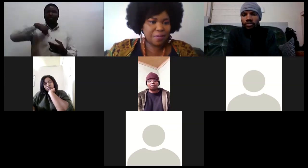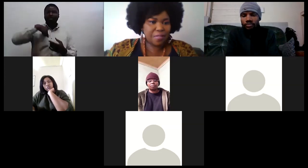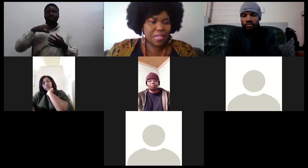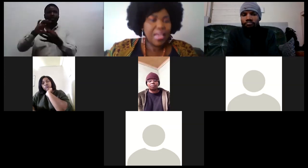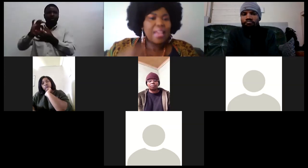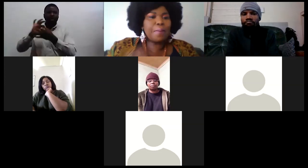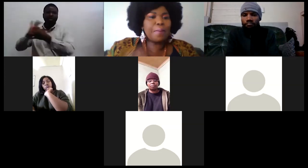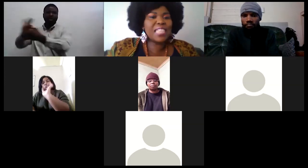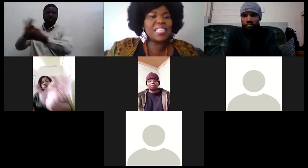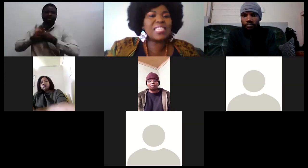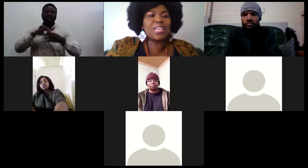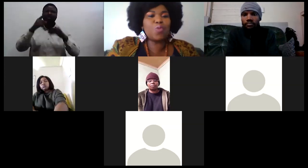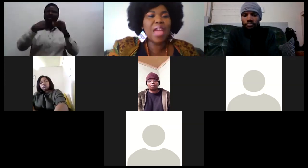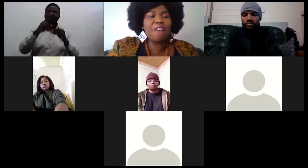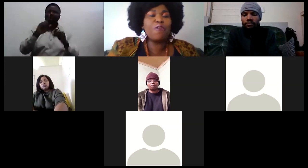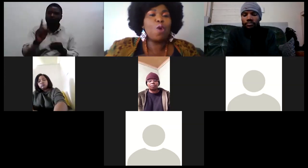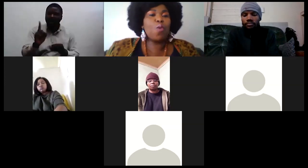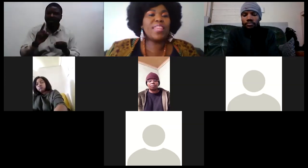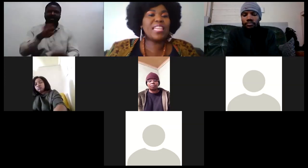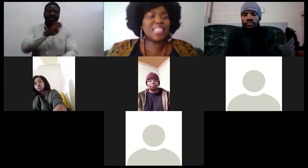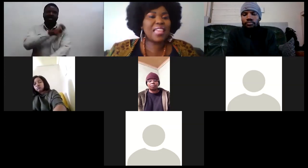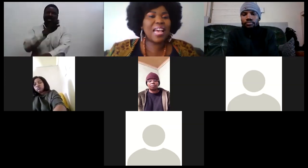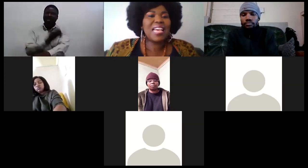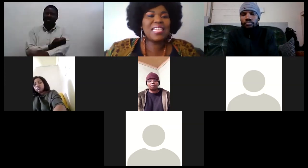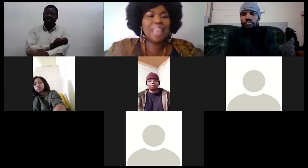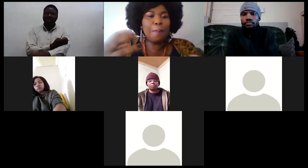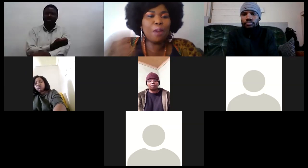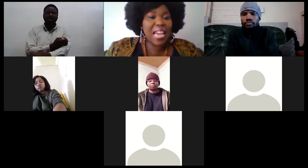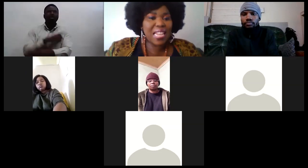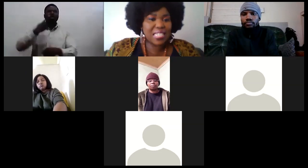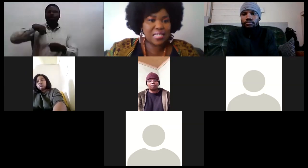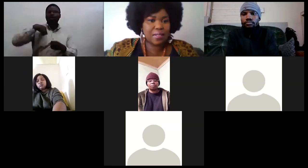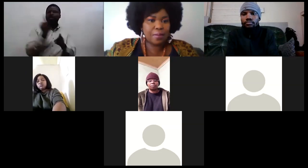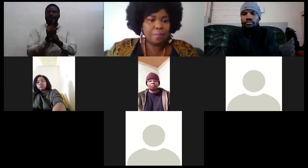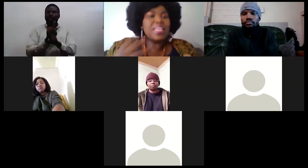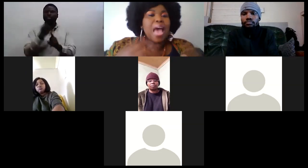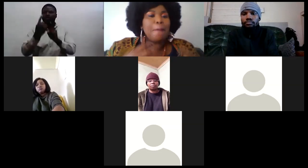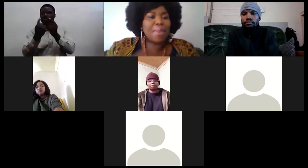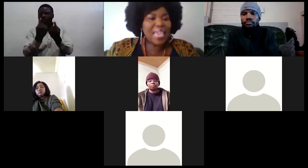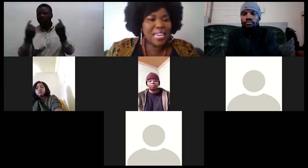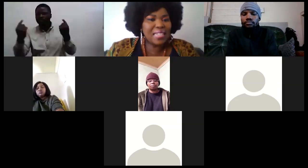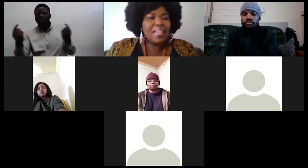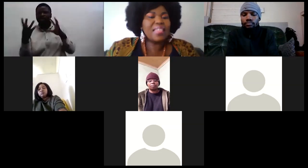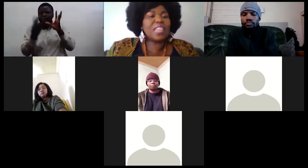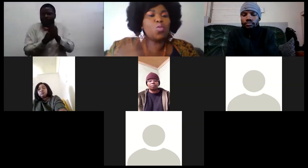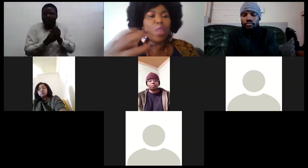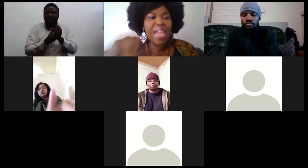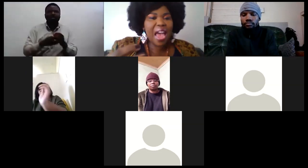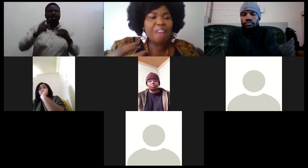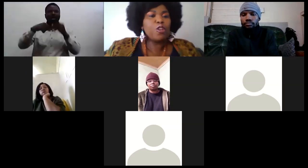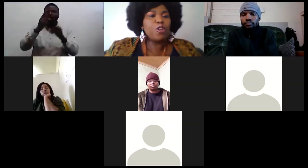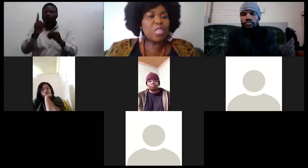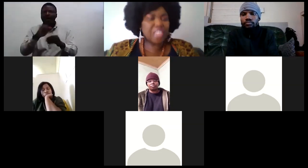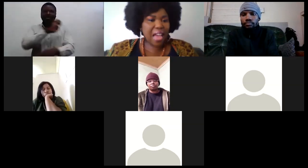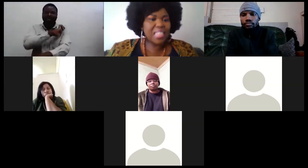the presence that we have with each other is about energy the appeal that we